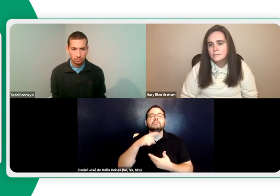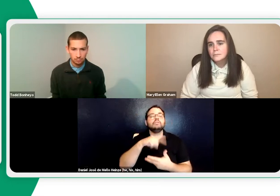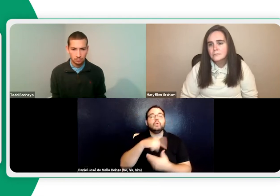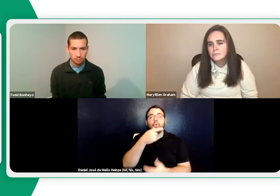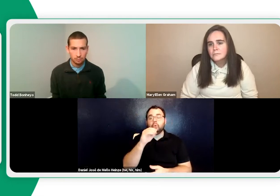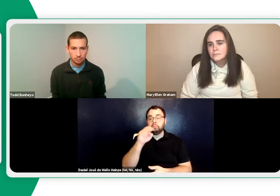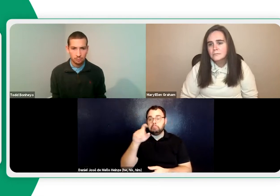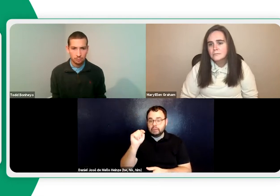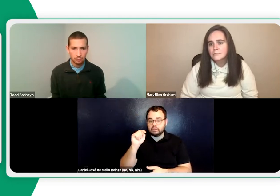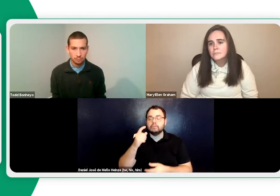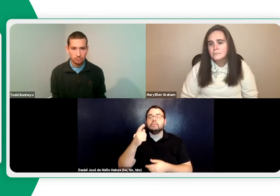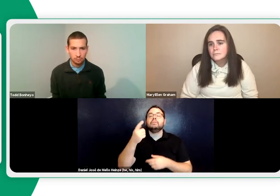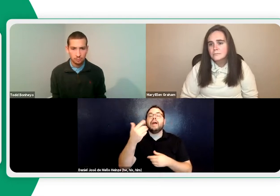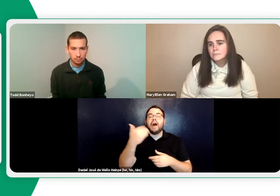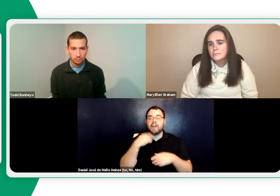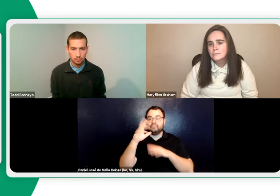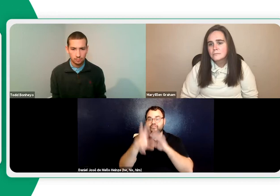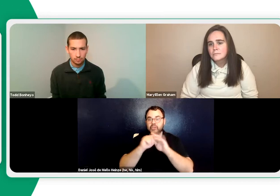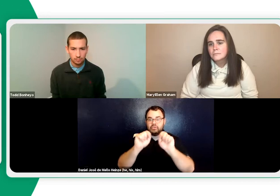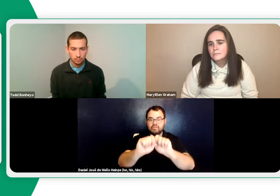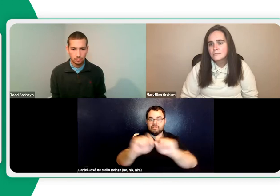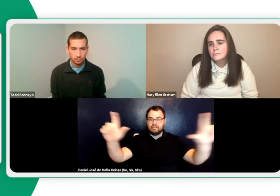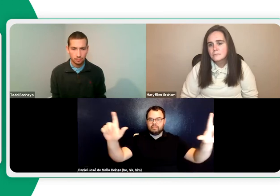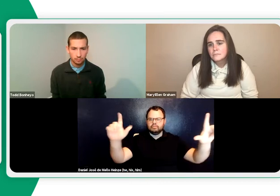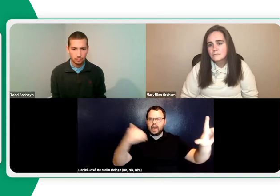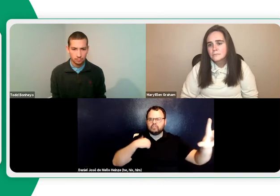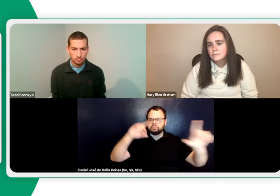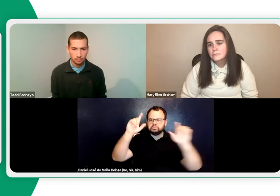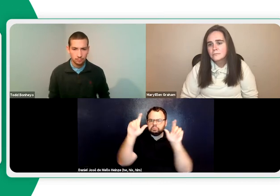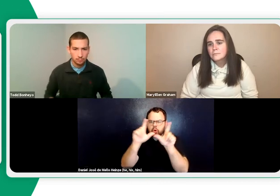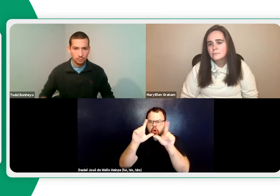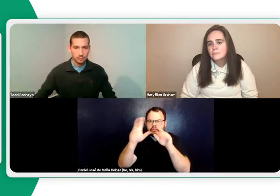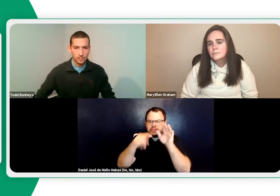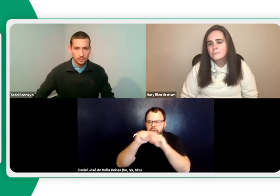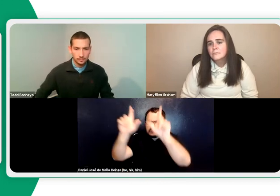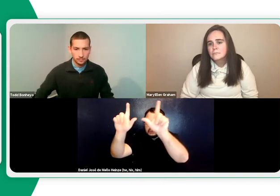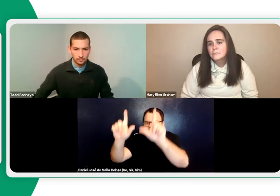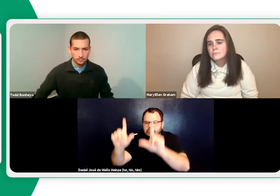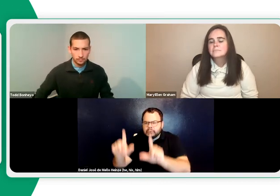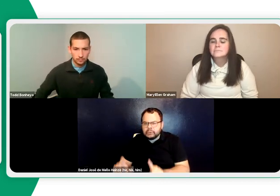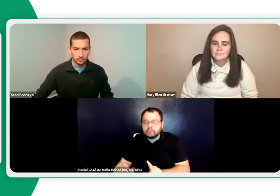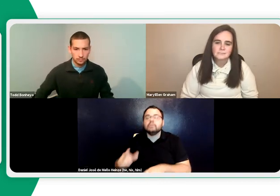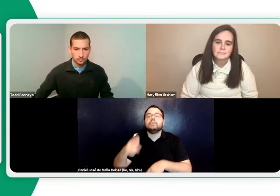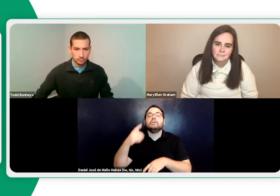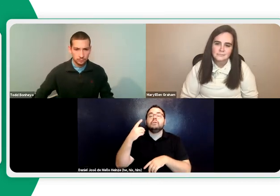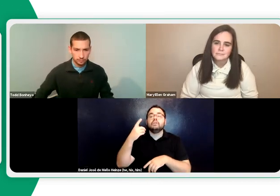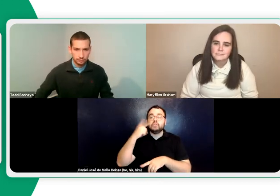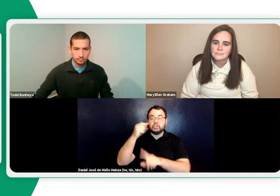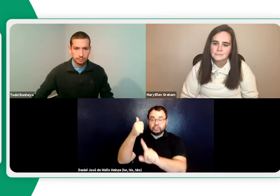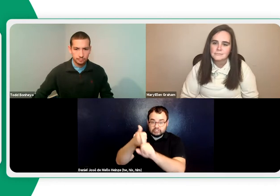you know, be aware of what deaf people need. And Google Meet, they have one large video and all the